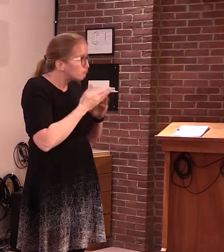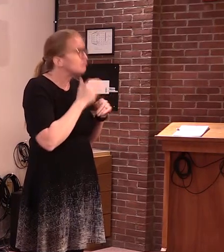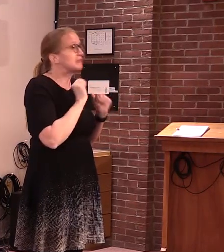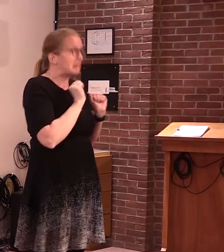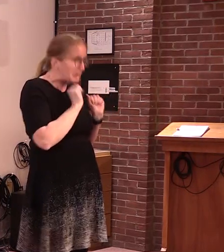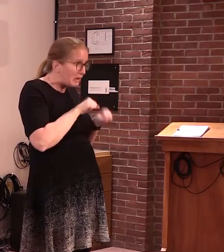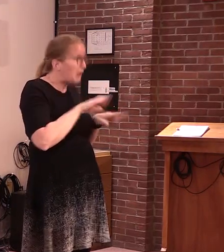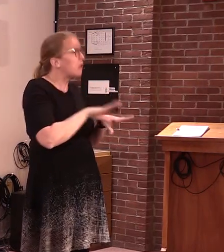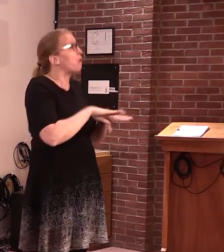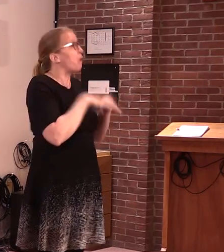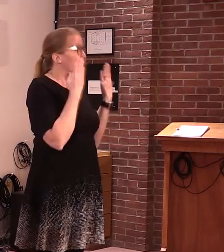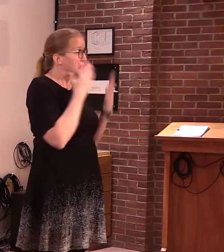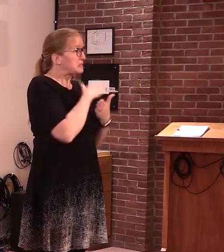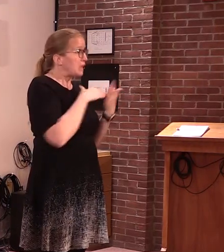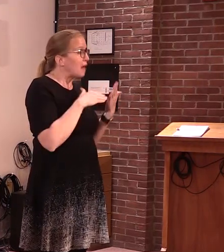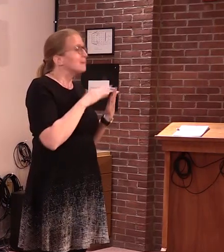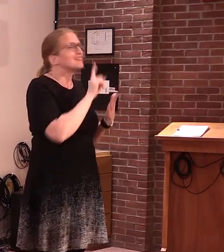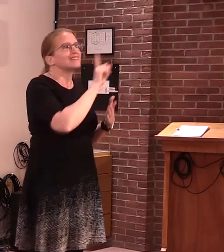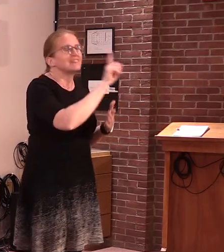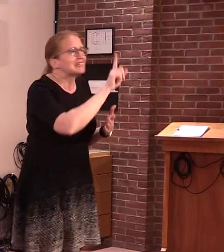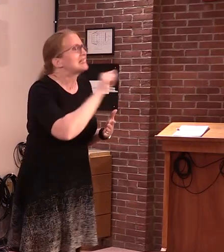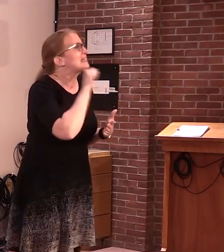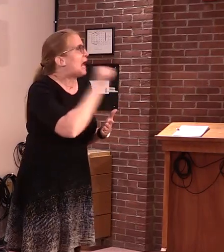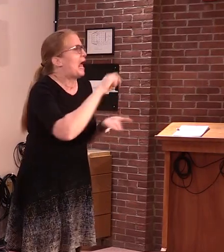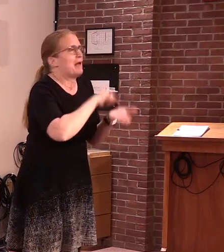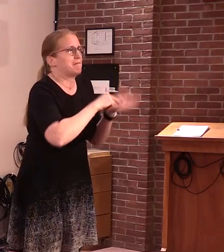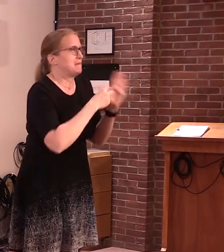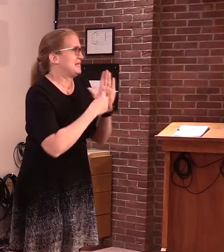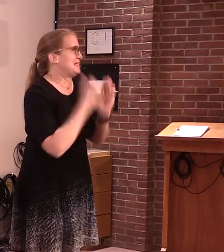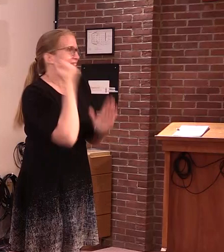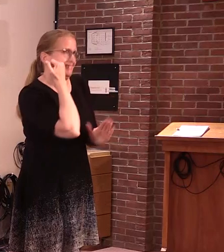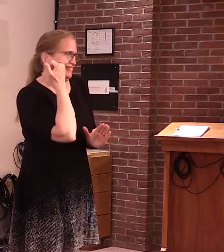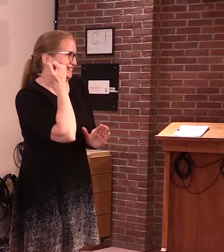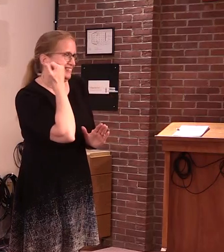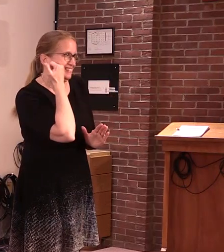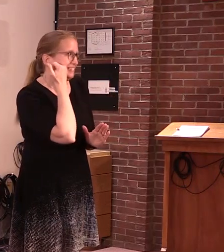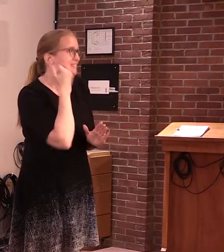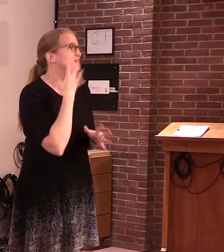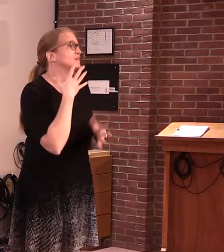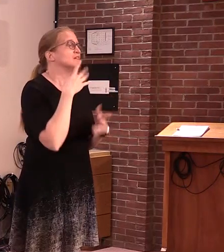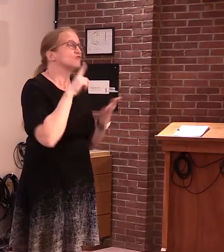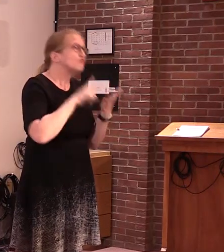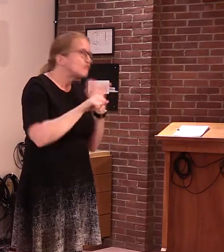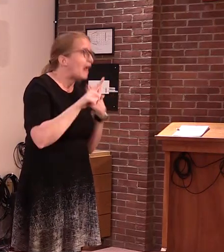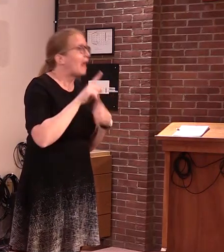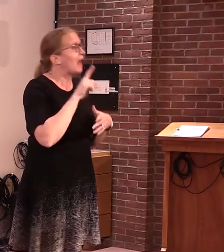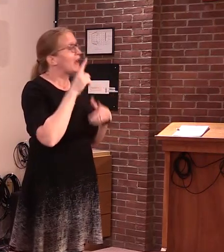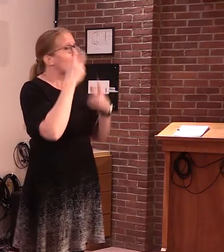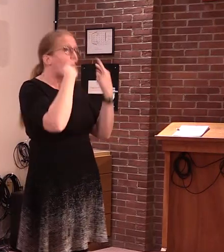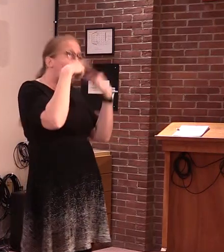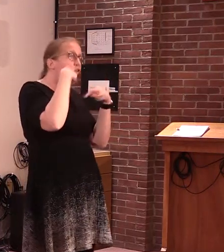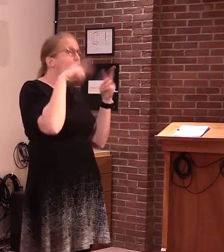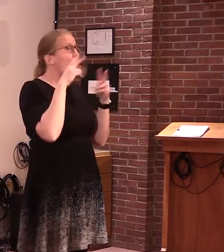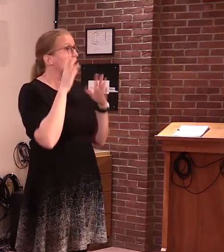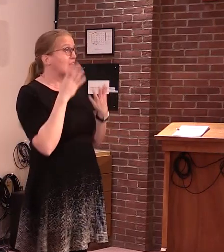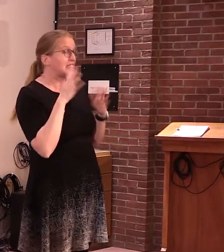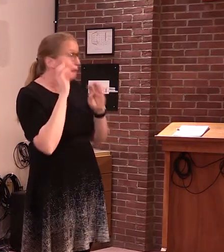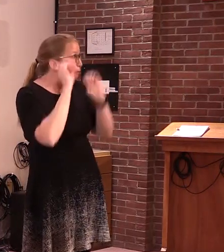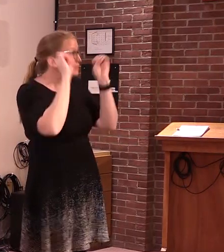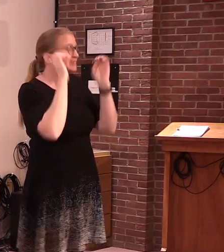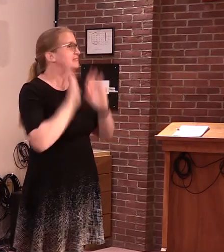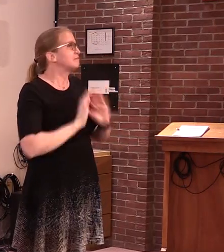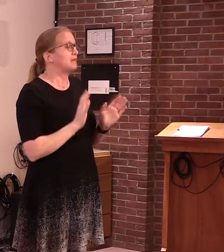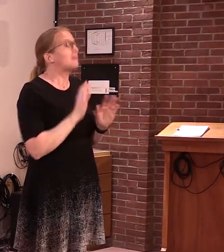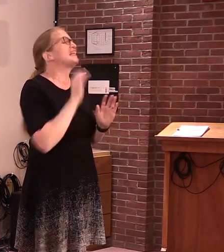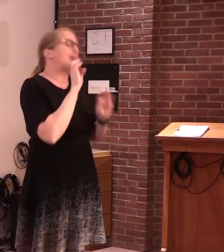include routine or non-urgent dental procedures, only emergency and urgent